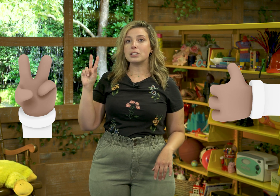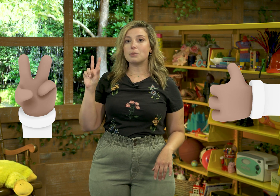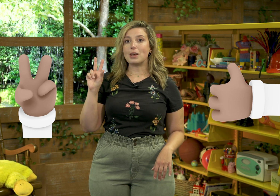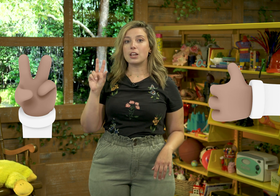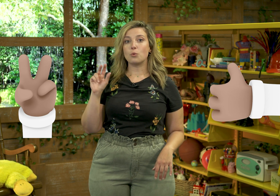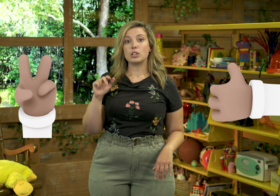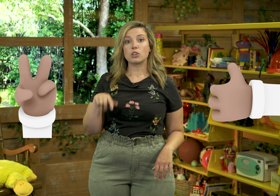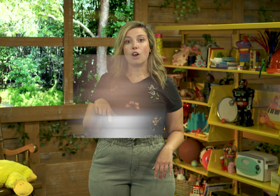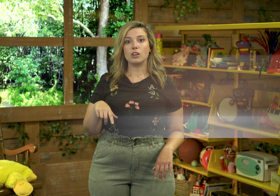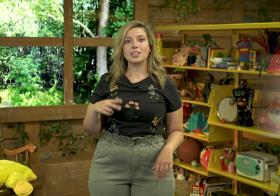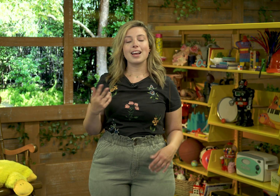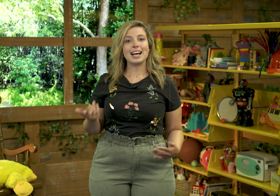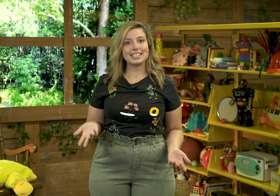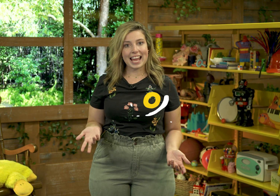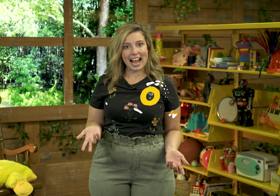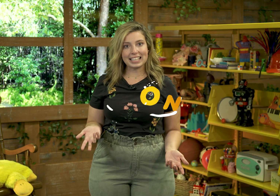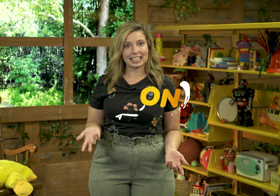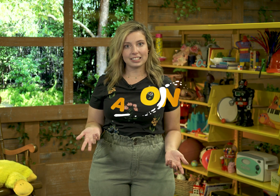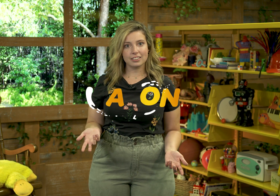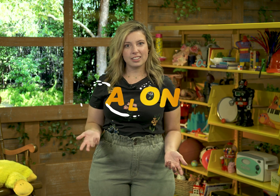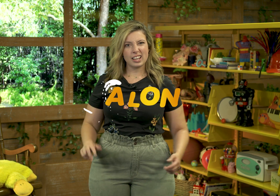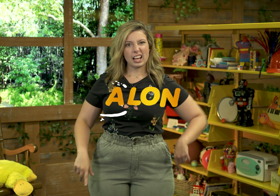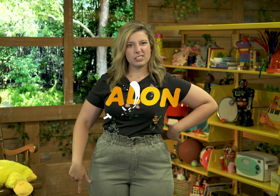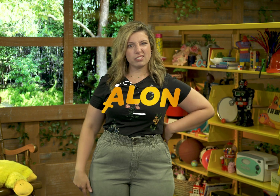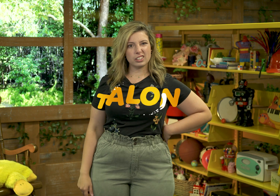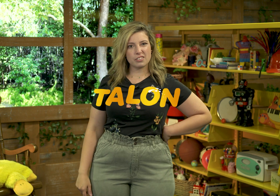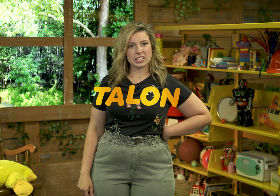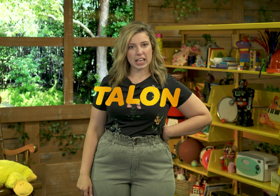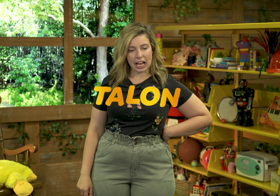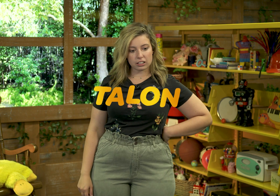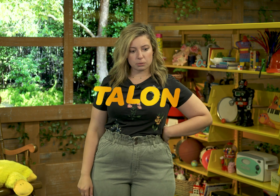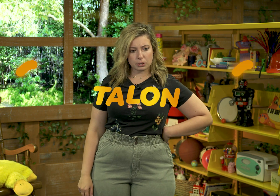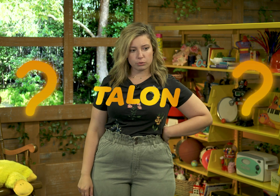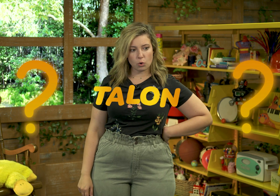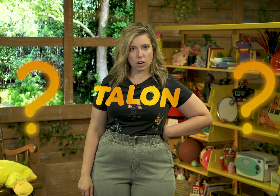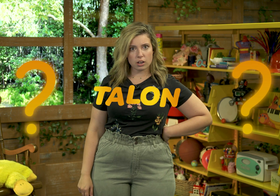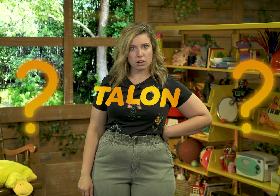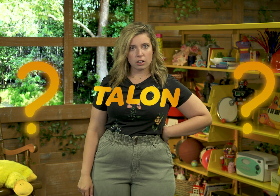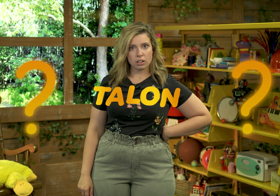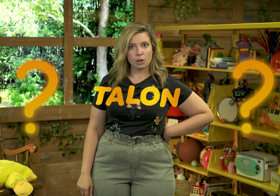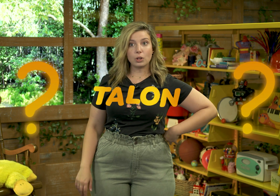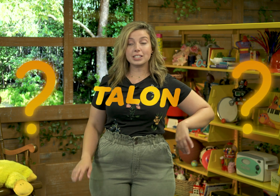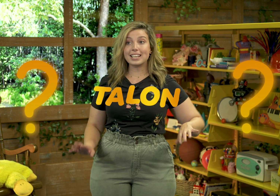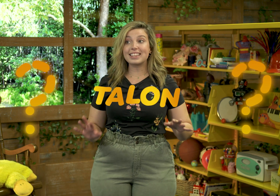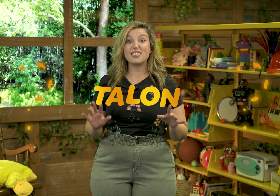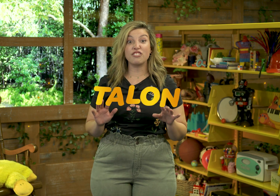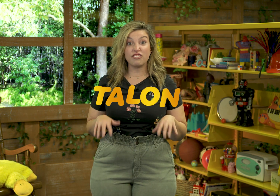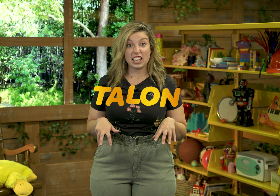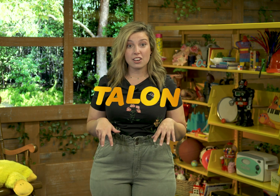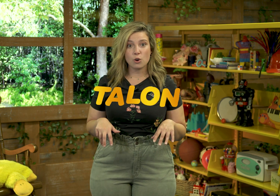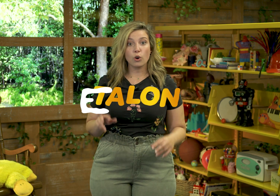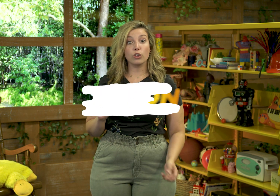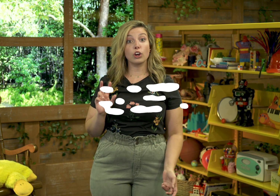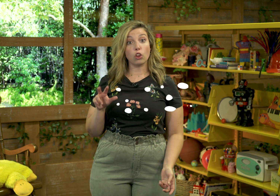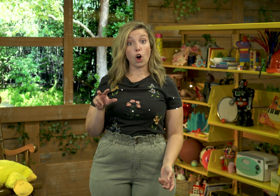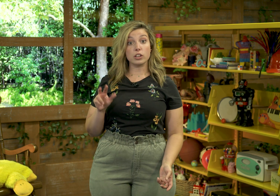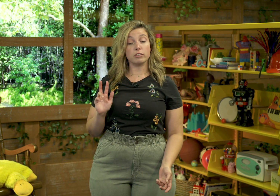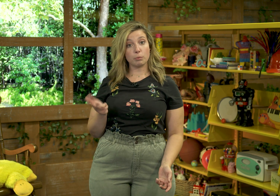to make what is called a talon. Have you ever heard of a talon before? Well, it's like the feet or the claws of a